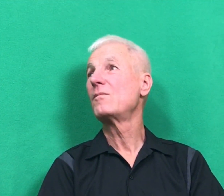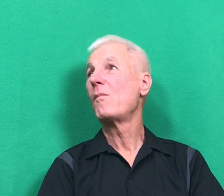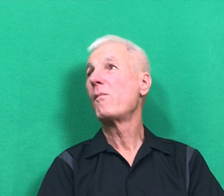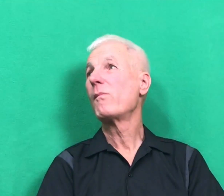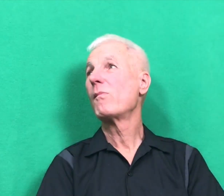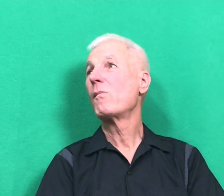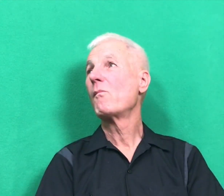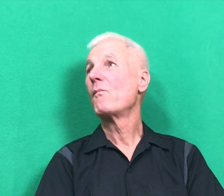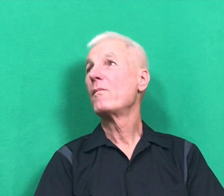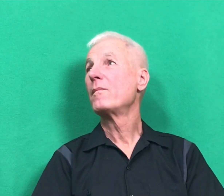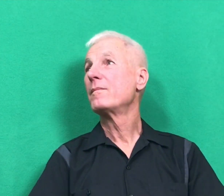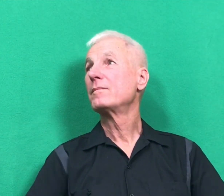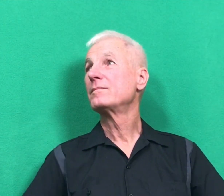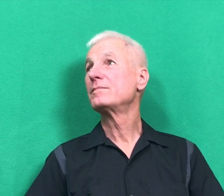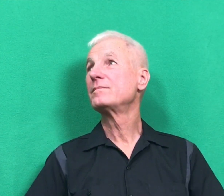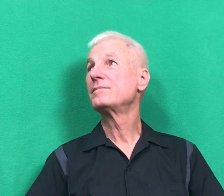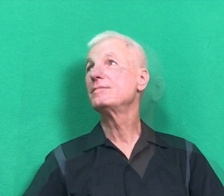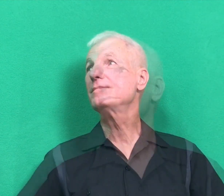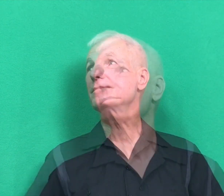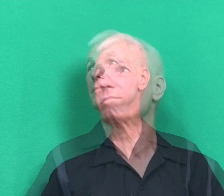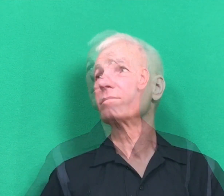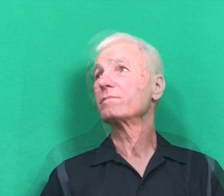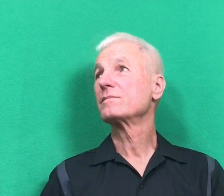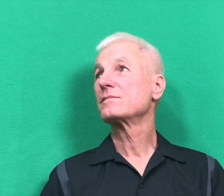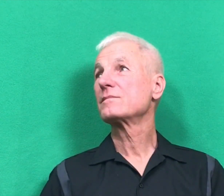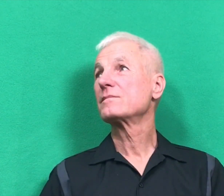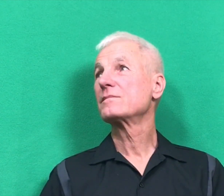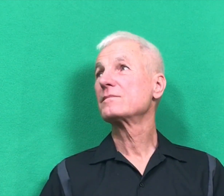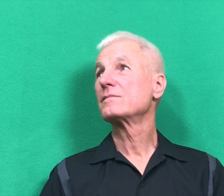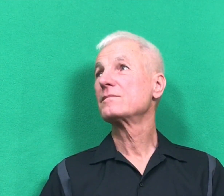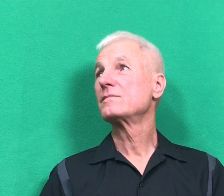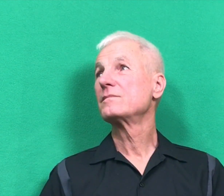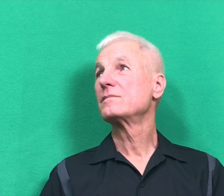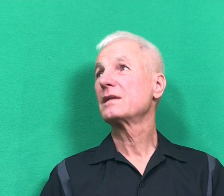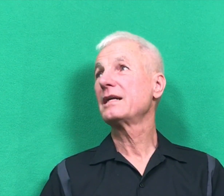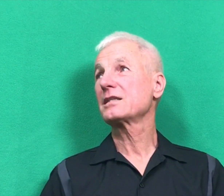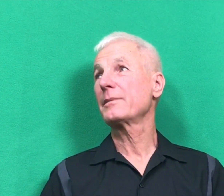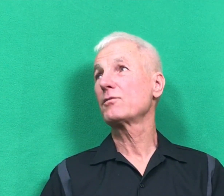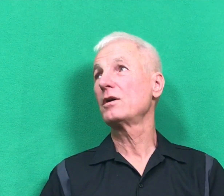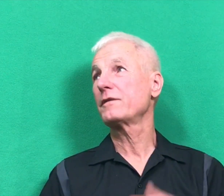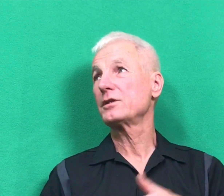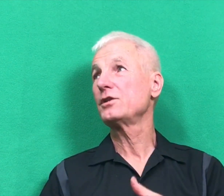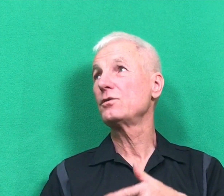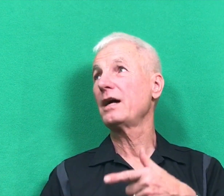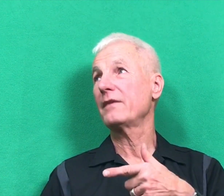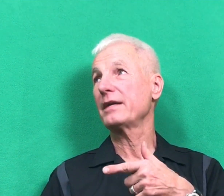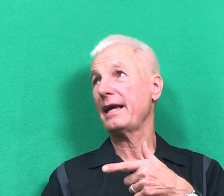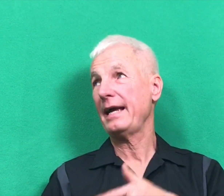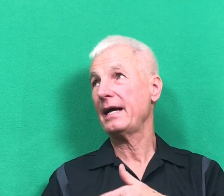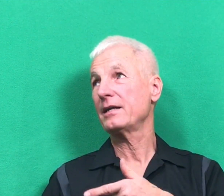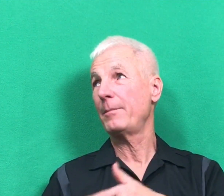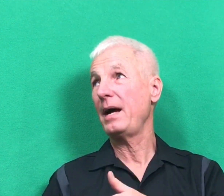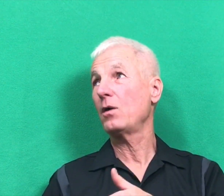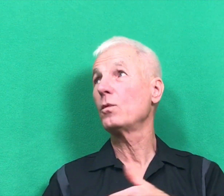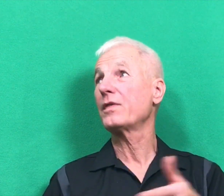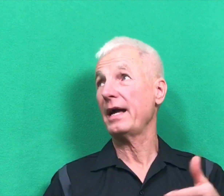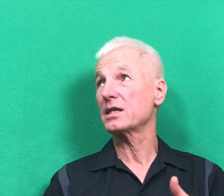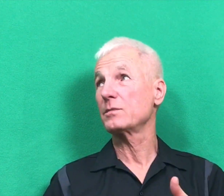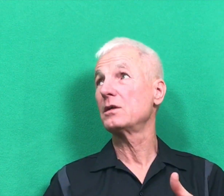bad it was. And smoke was so thick you couldn't see through it. So it was. And that's going to be rough on you, having had a bout with asthma,